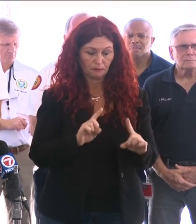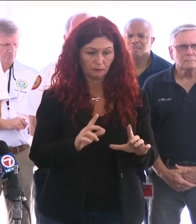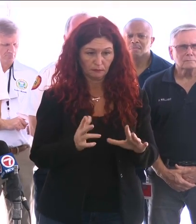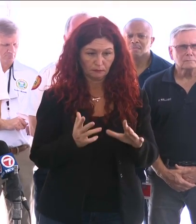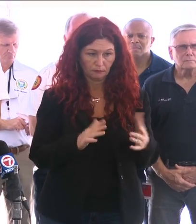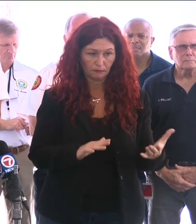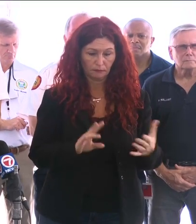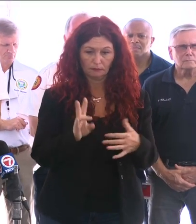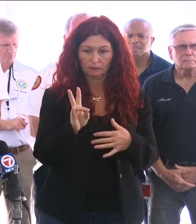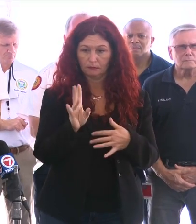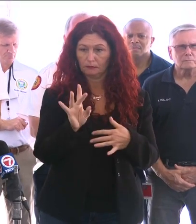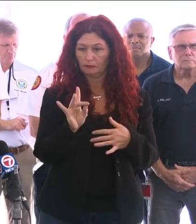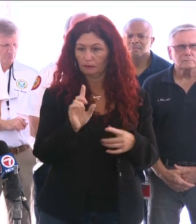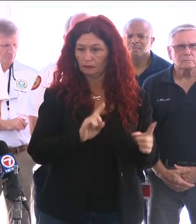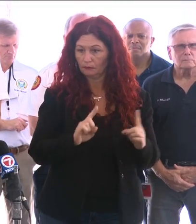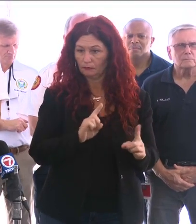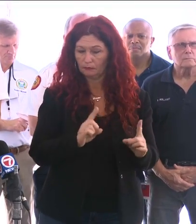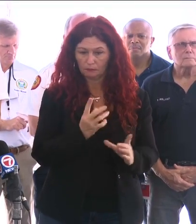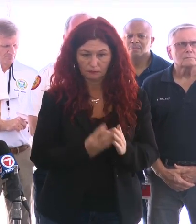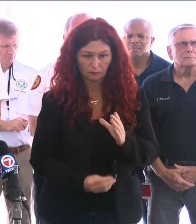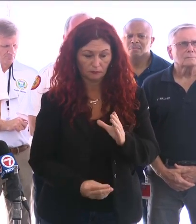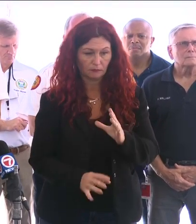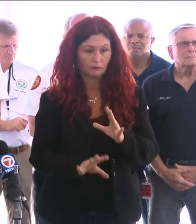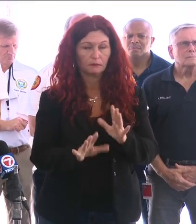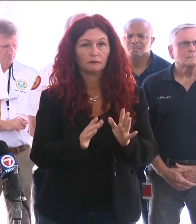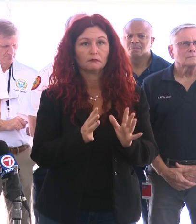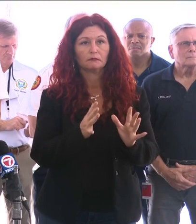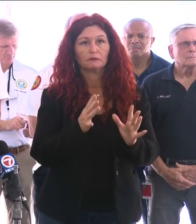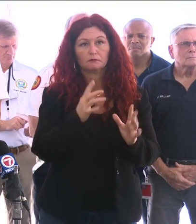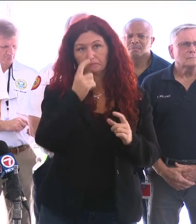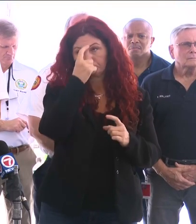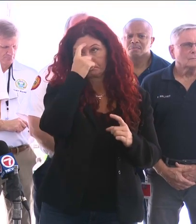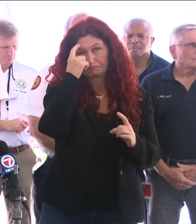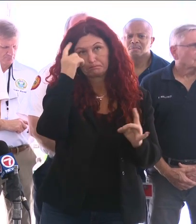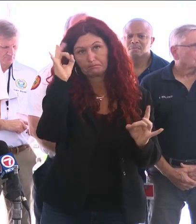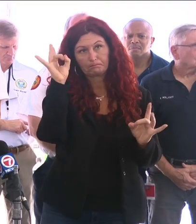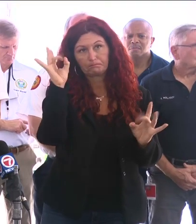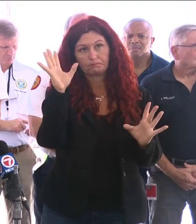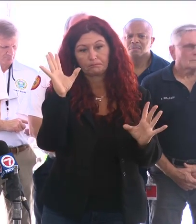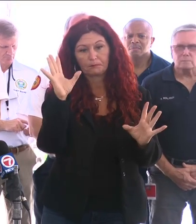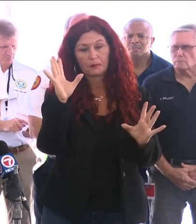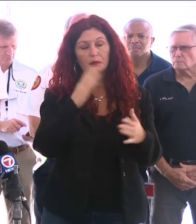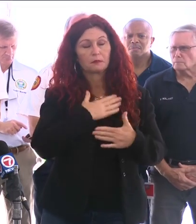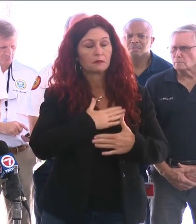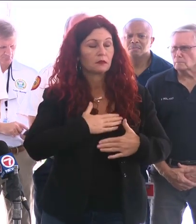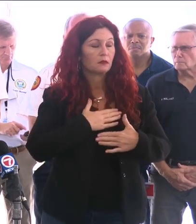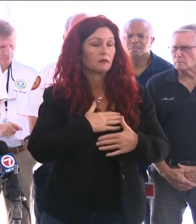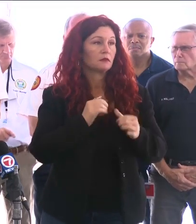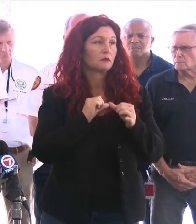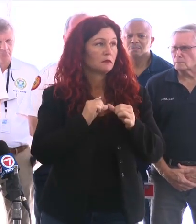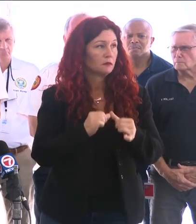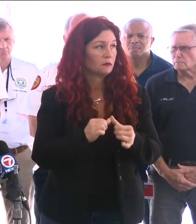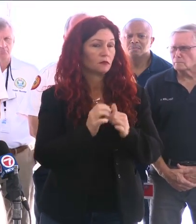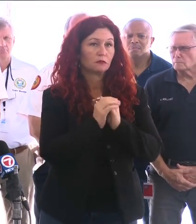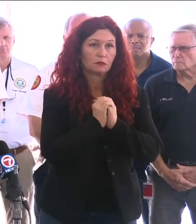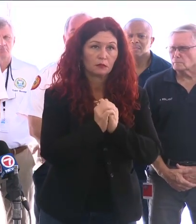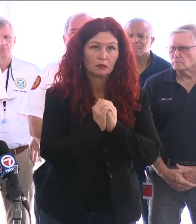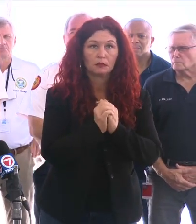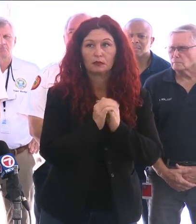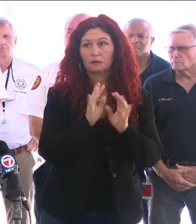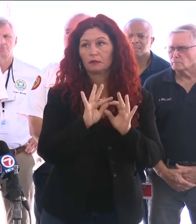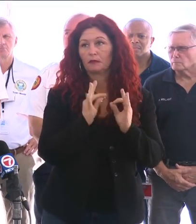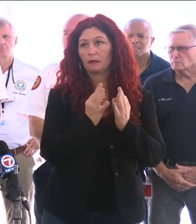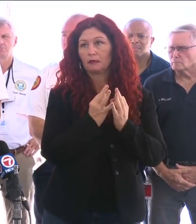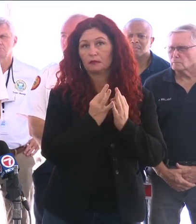continue to keep all of the families in your prayers and in your hearts. Of the